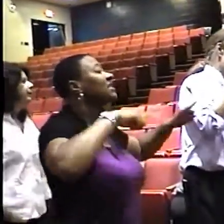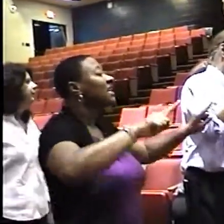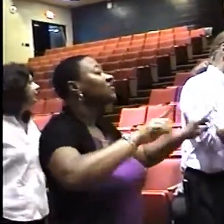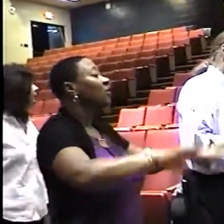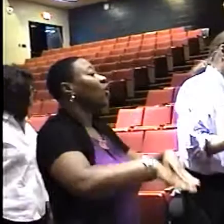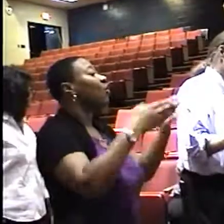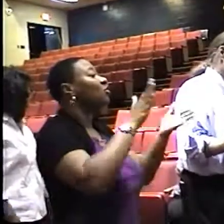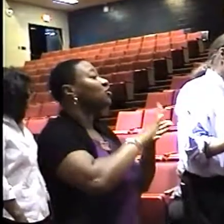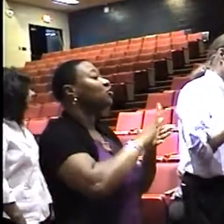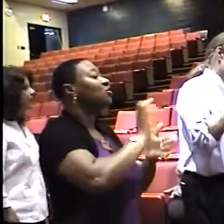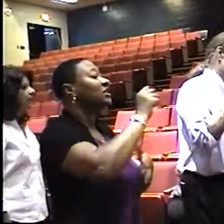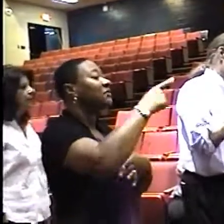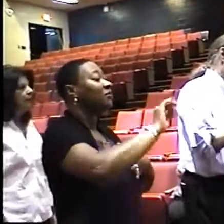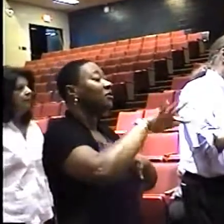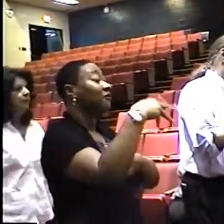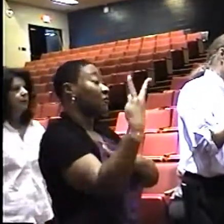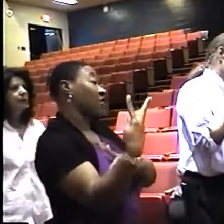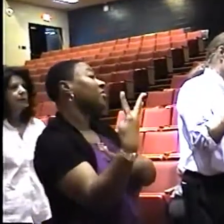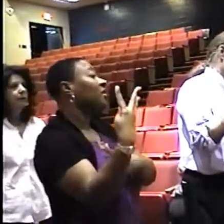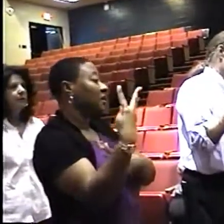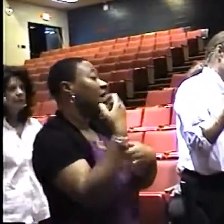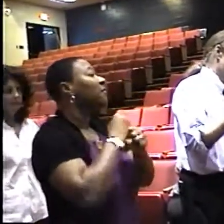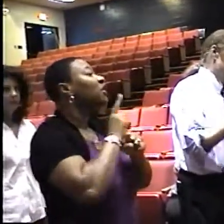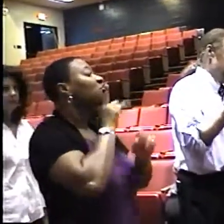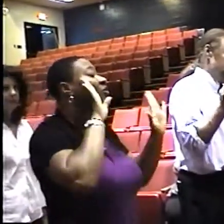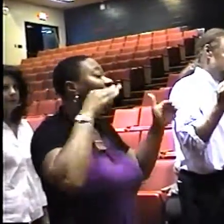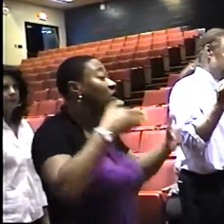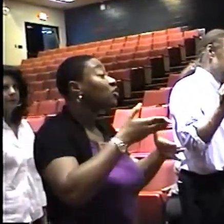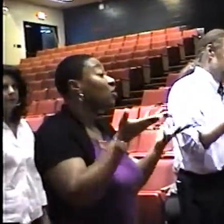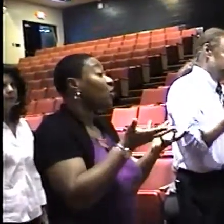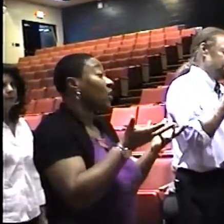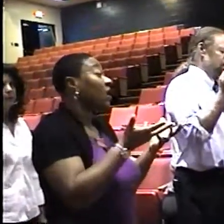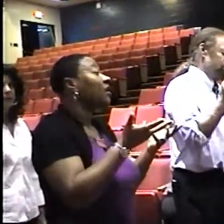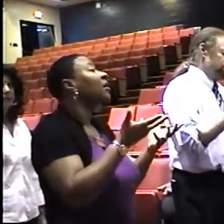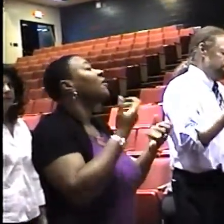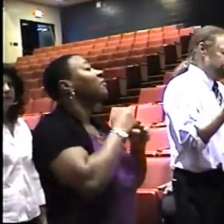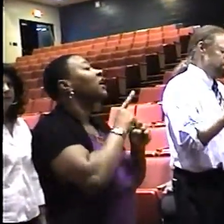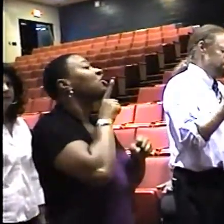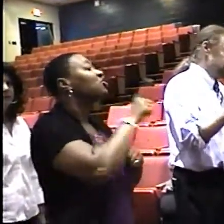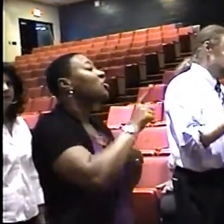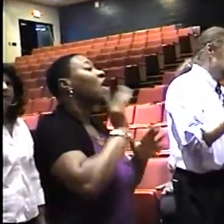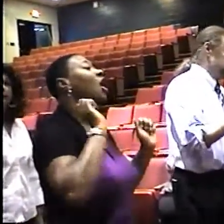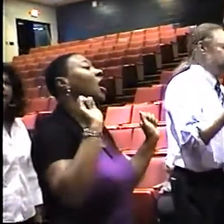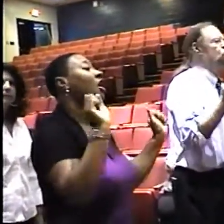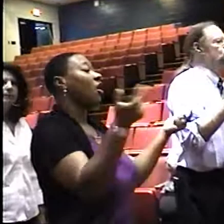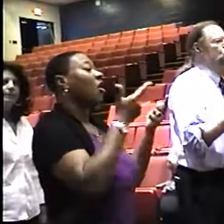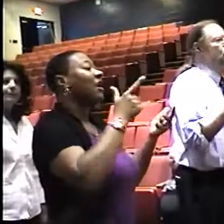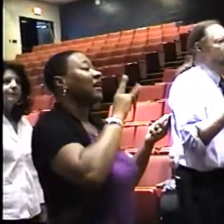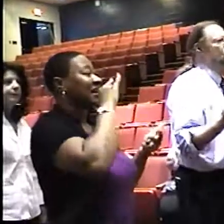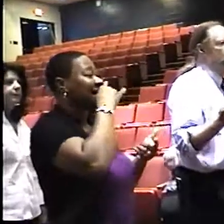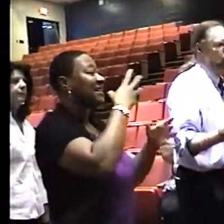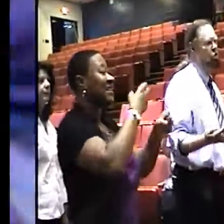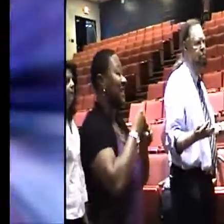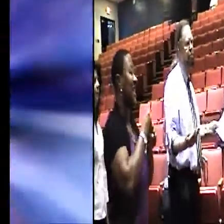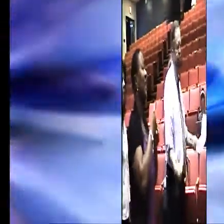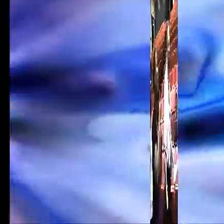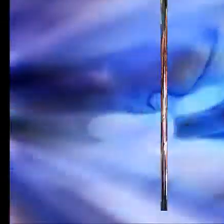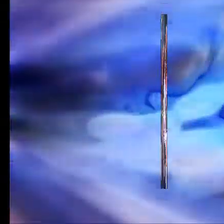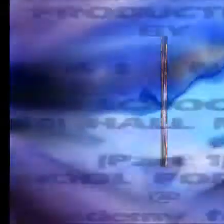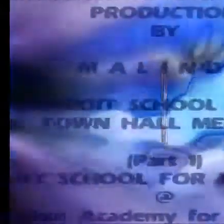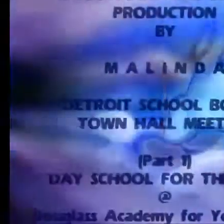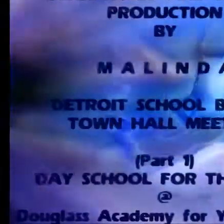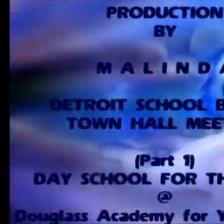school on September the 4th and let us all continue to focus entirely on offering the very best education to our children.